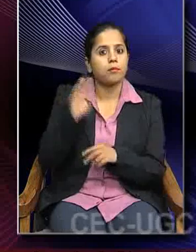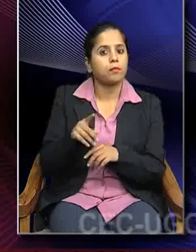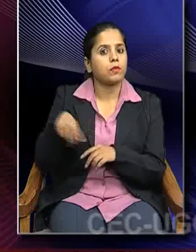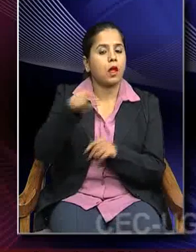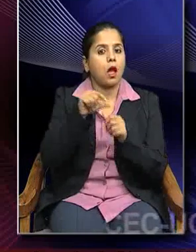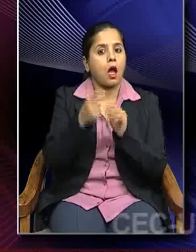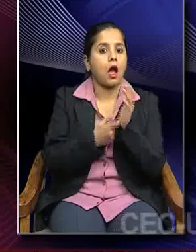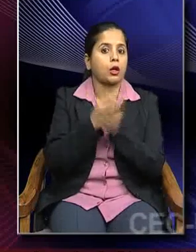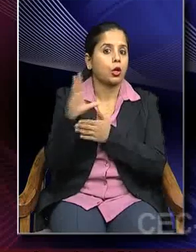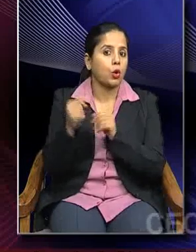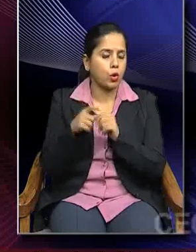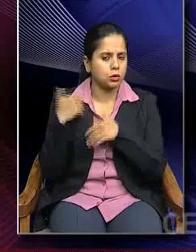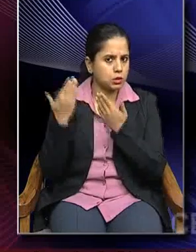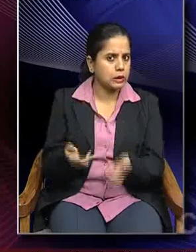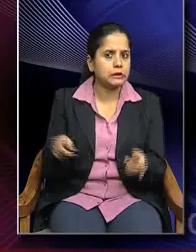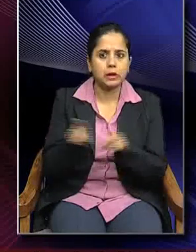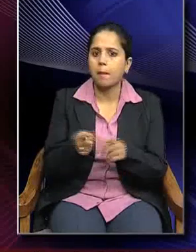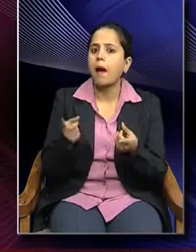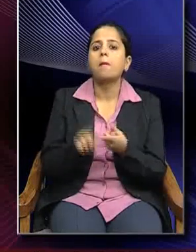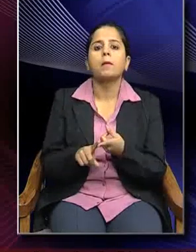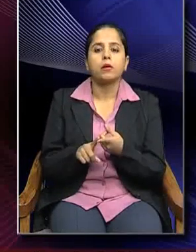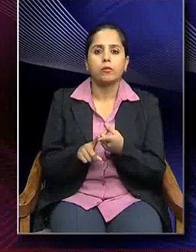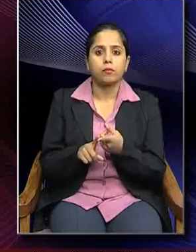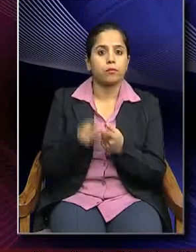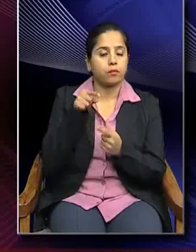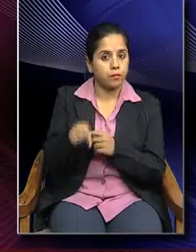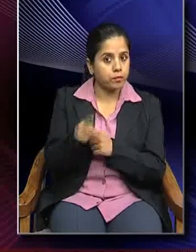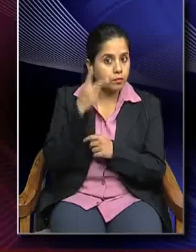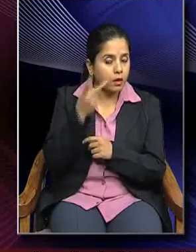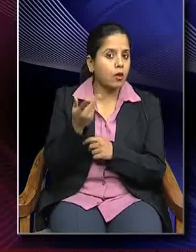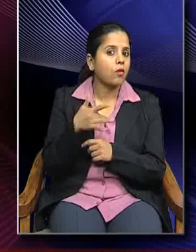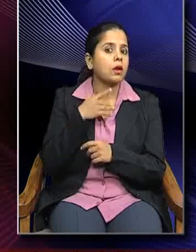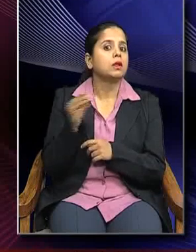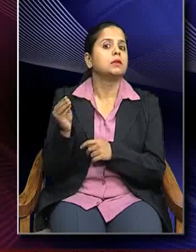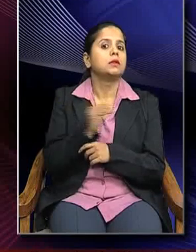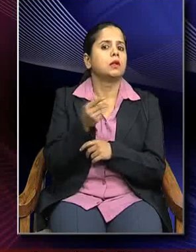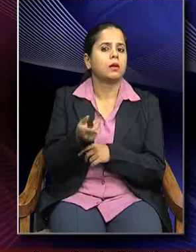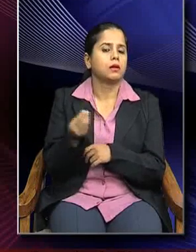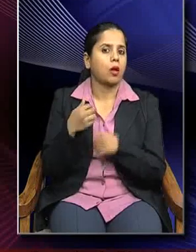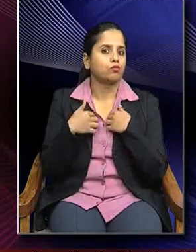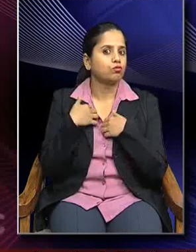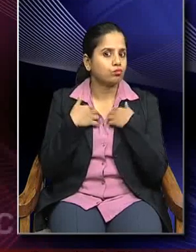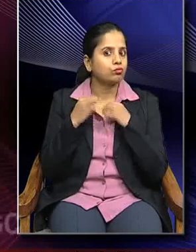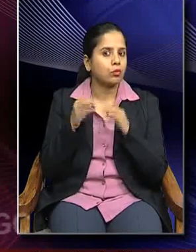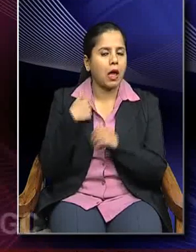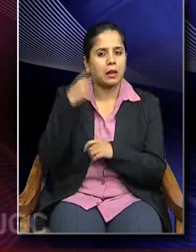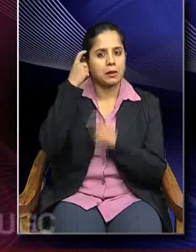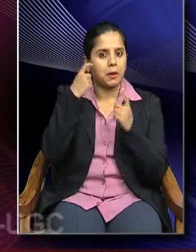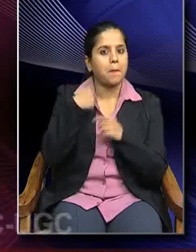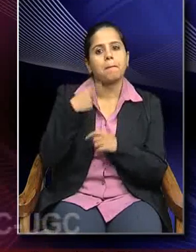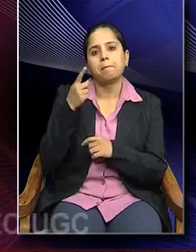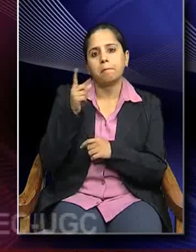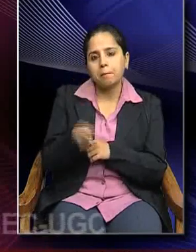specimen even till date. So, this is something which is little interesting and I thought that I should